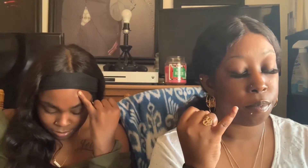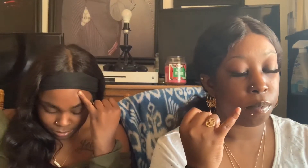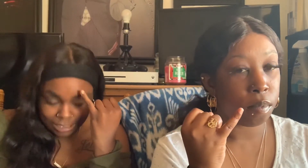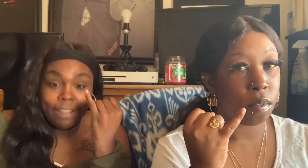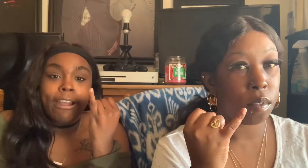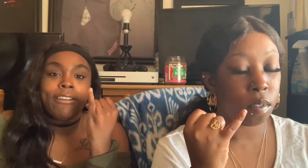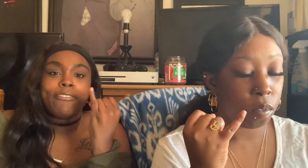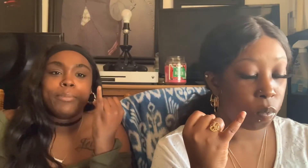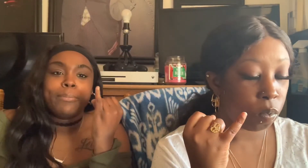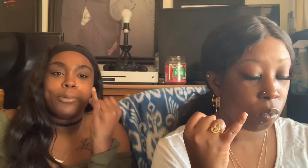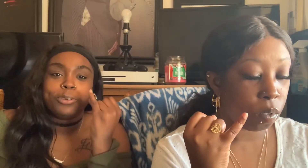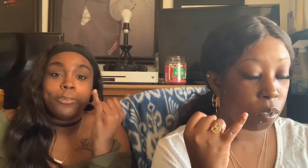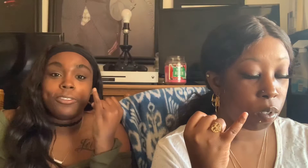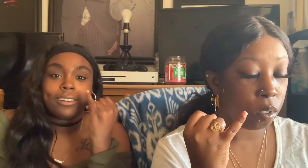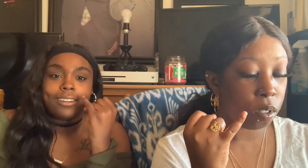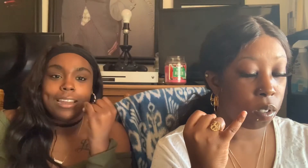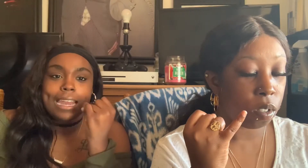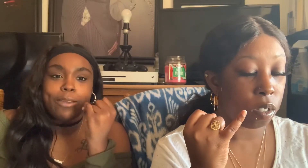Never have I ever been pulled over. Nope.